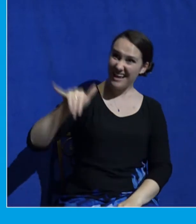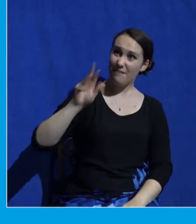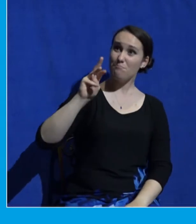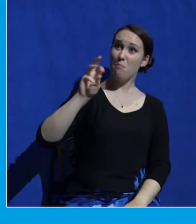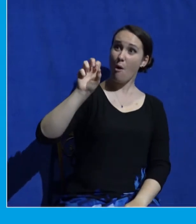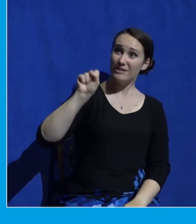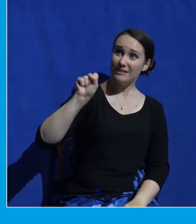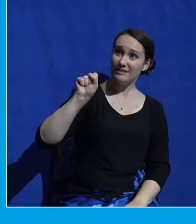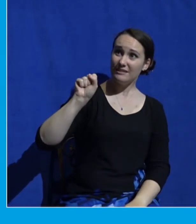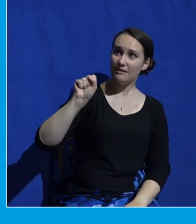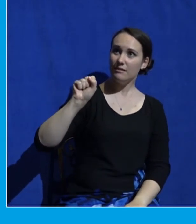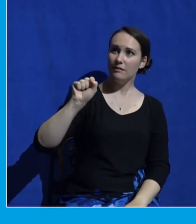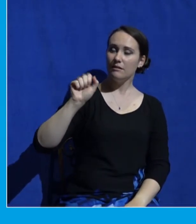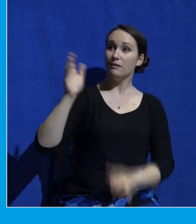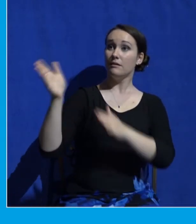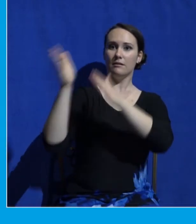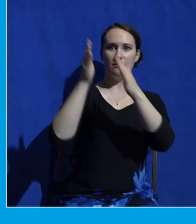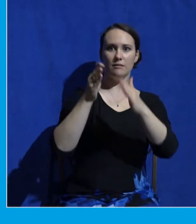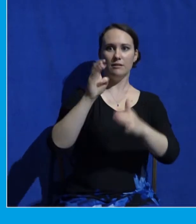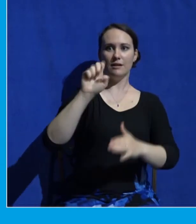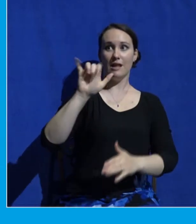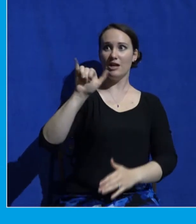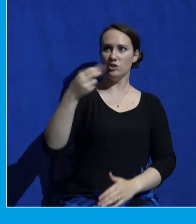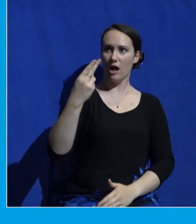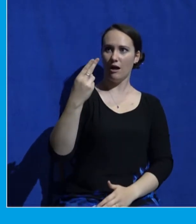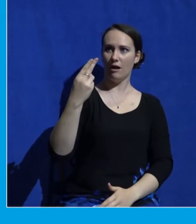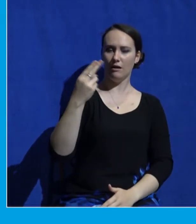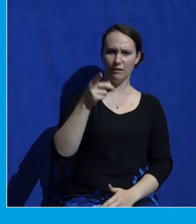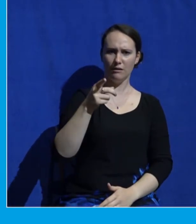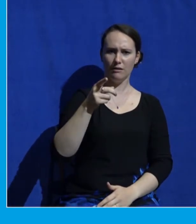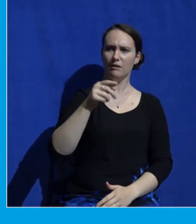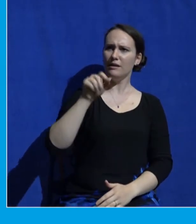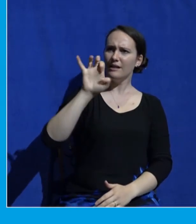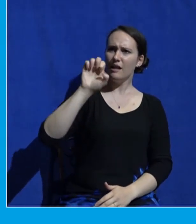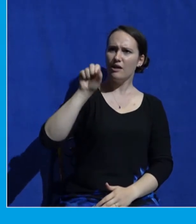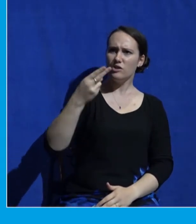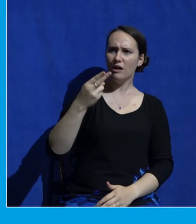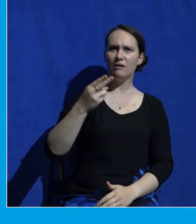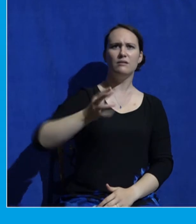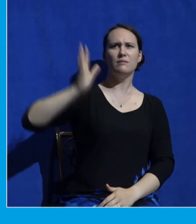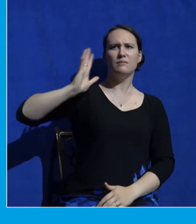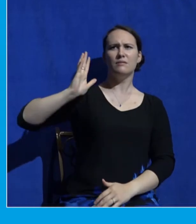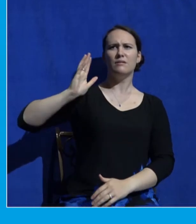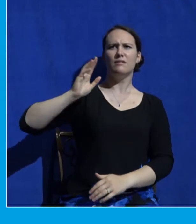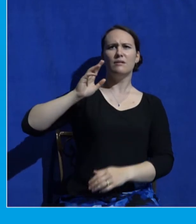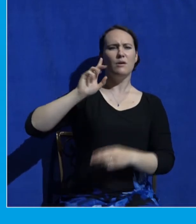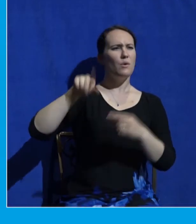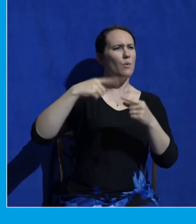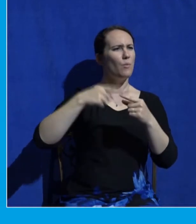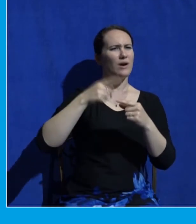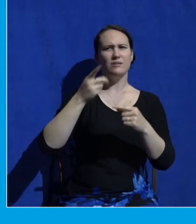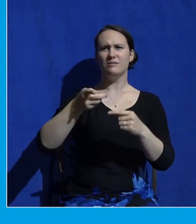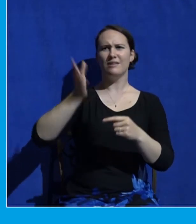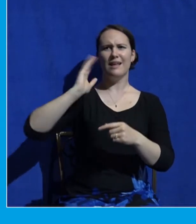taking a fire chariot up to heaven. Like, it's been a while, man. So you got